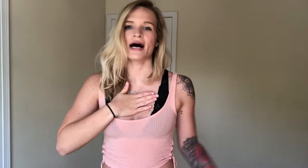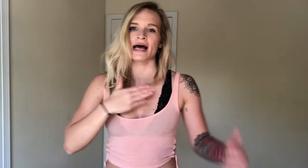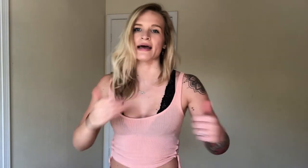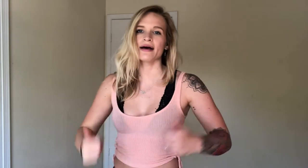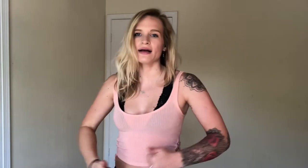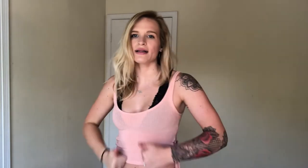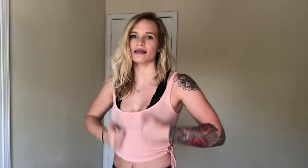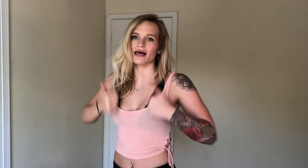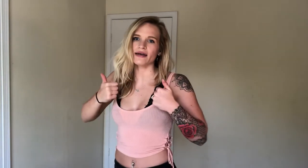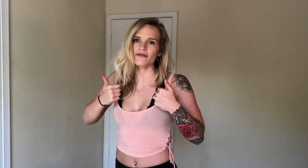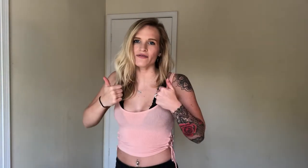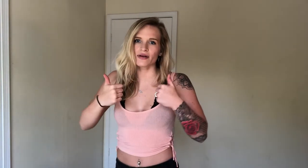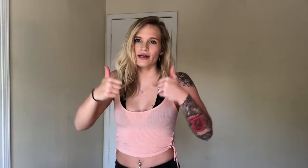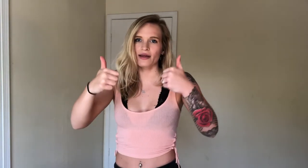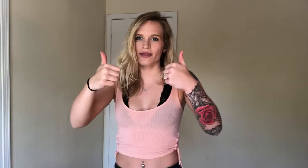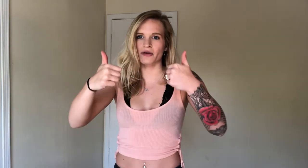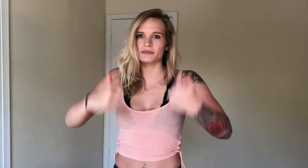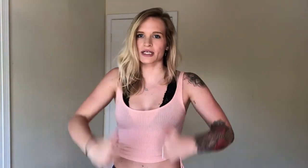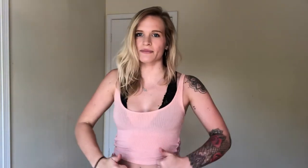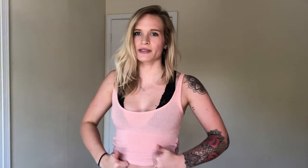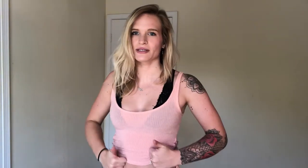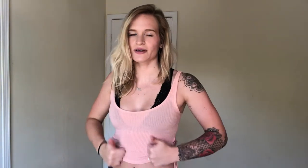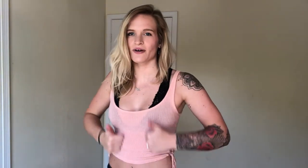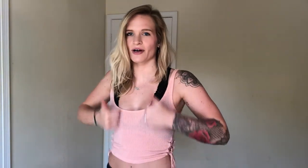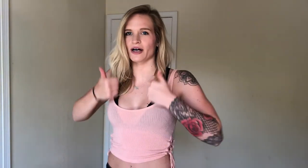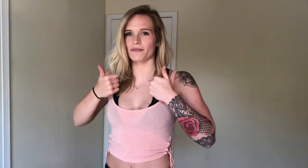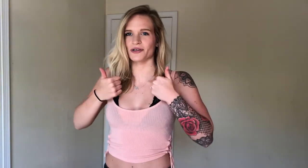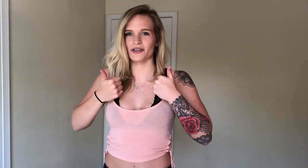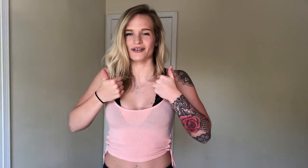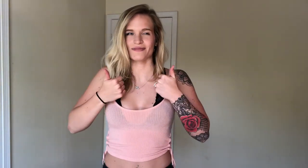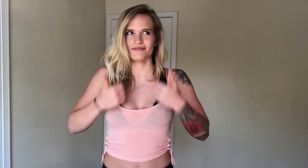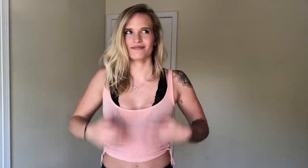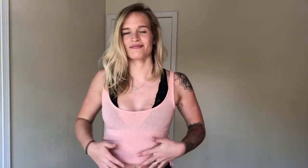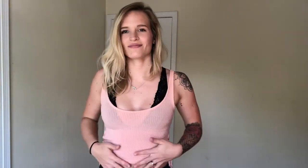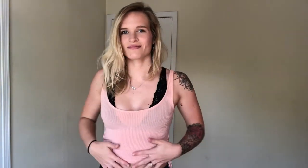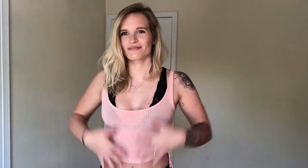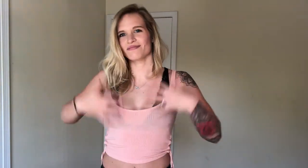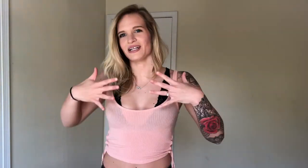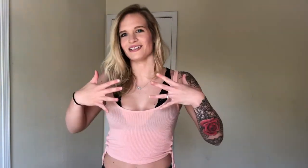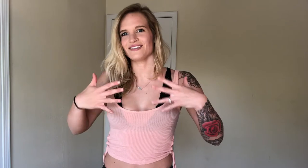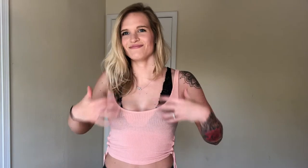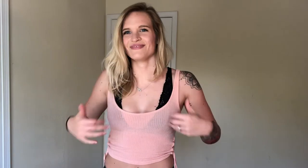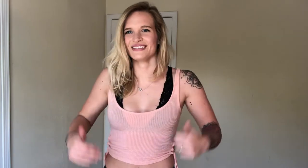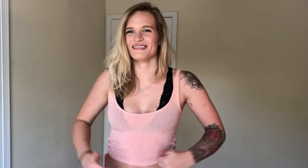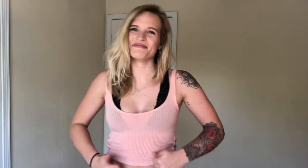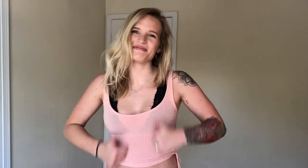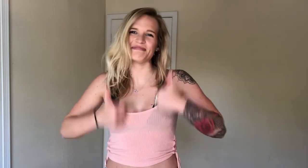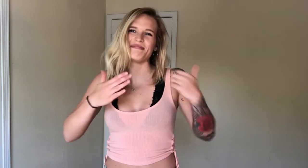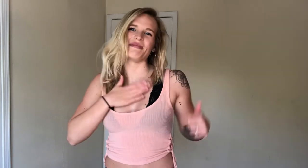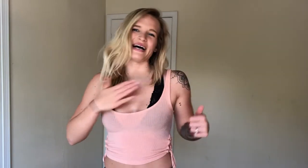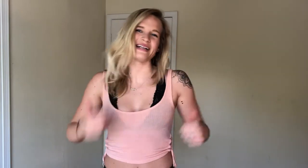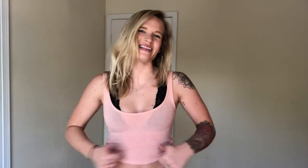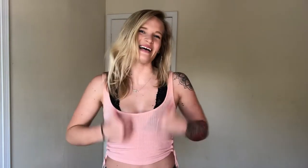my life, thumbs up, going up your belly. My life